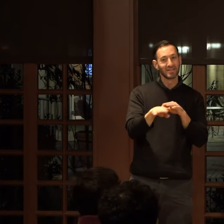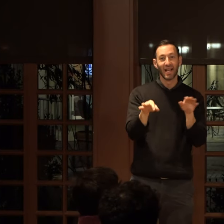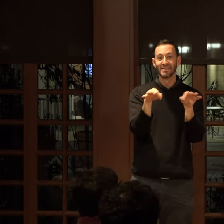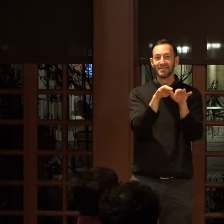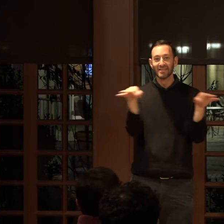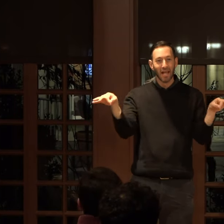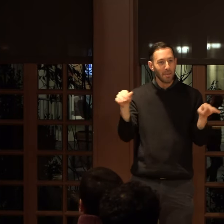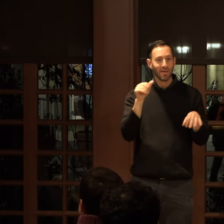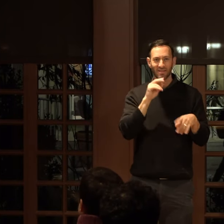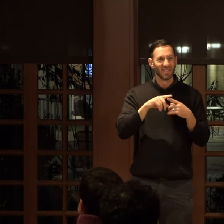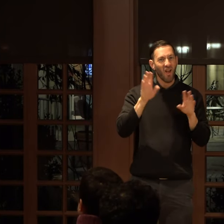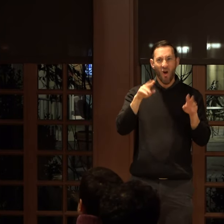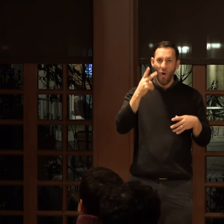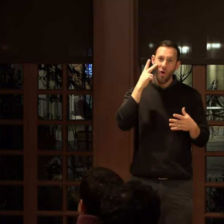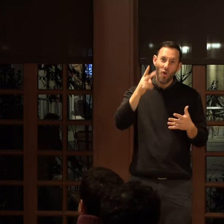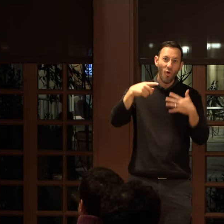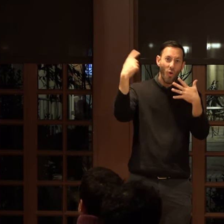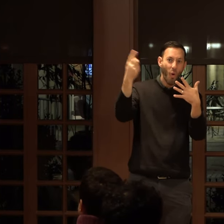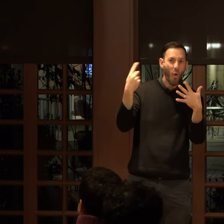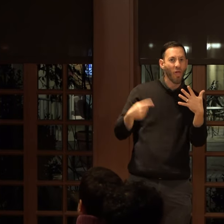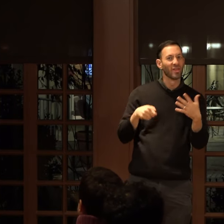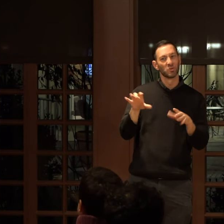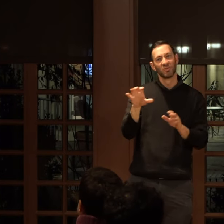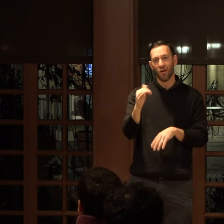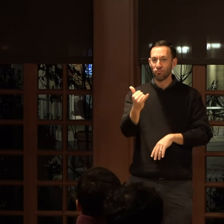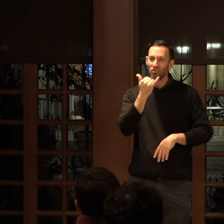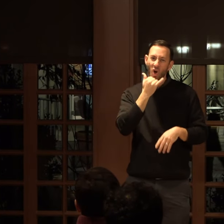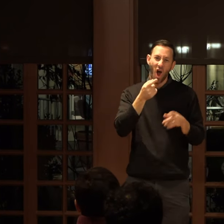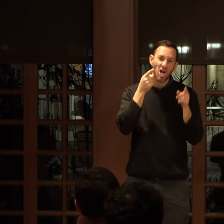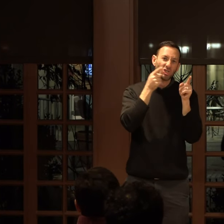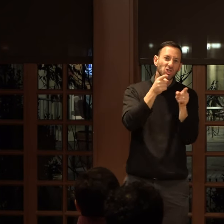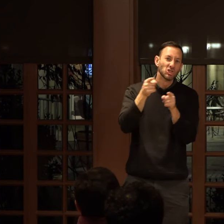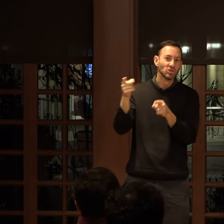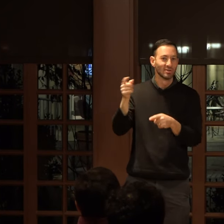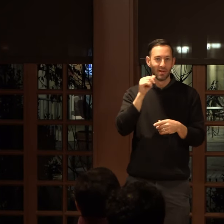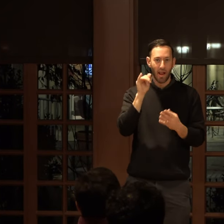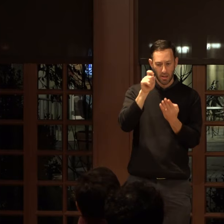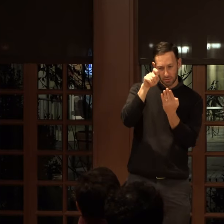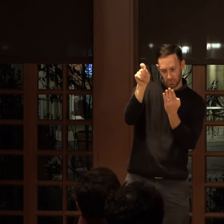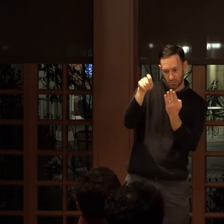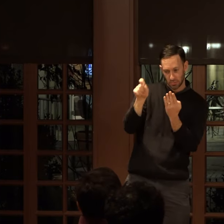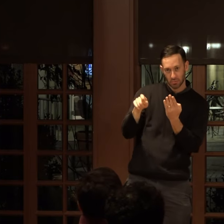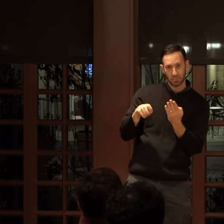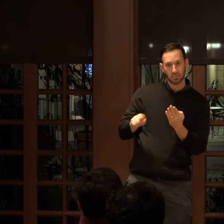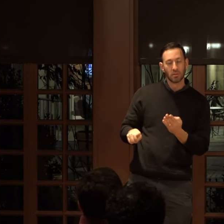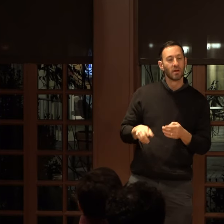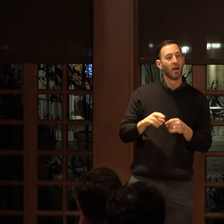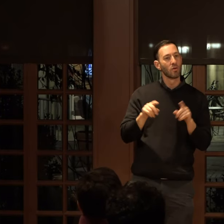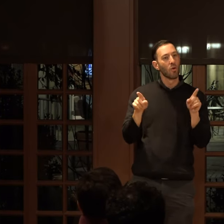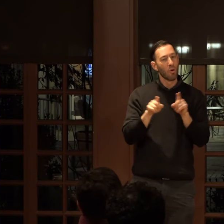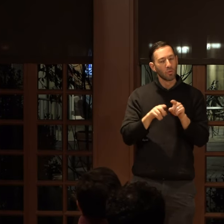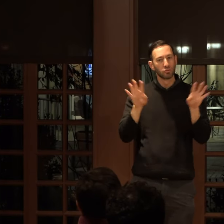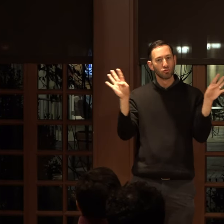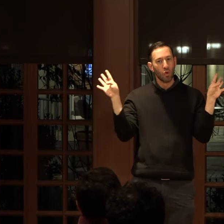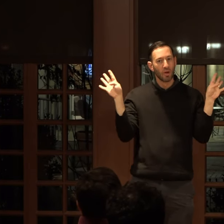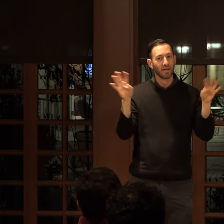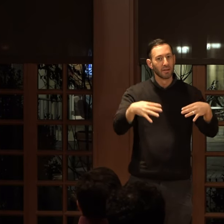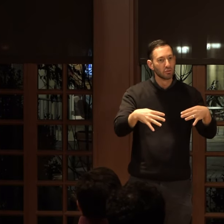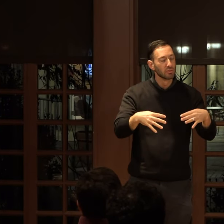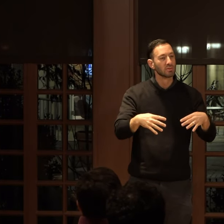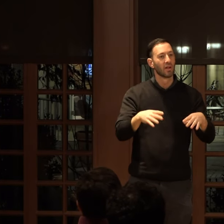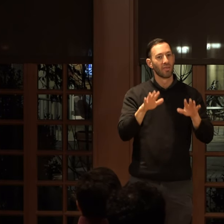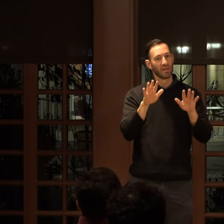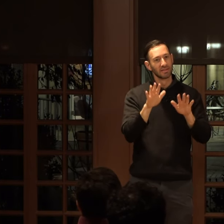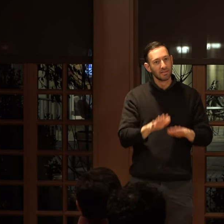not meant to say like look at all of the things that you have done wrong. It's not like we're gonna do with a clipboard, right? And also it's to draw attention to the fact that